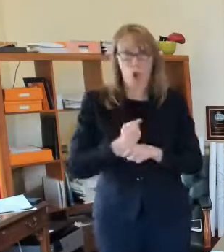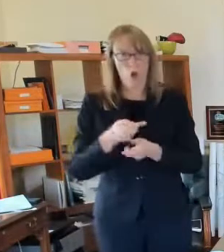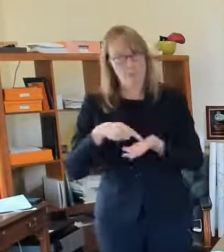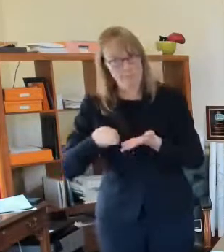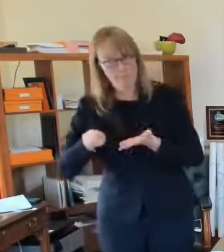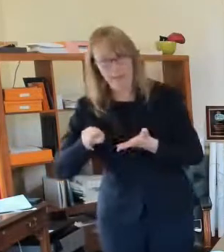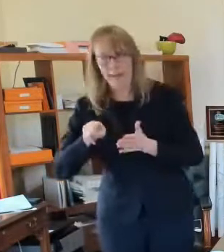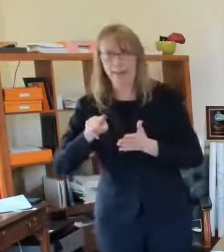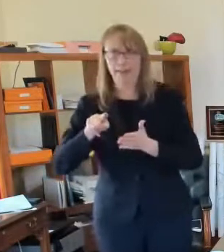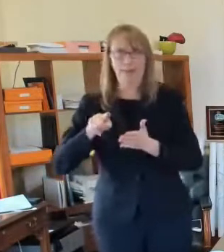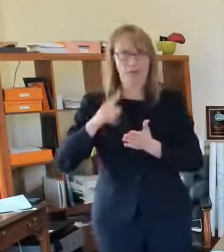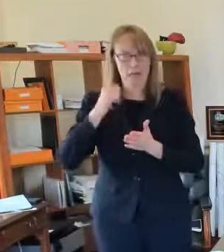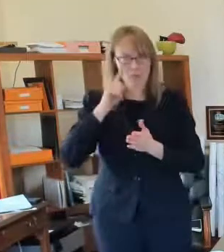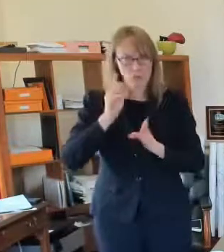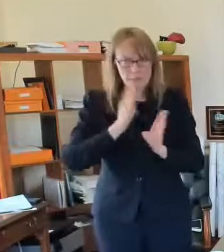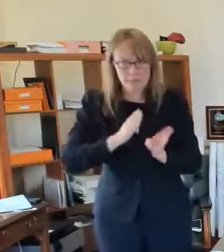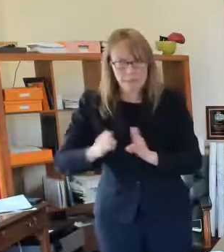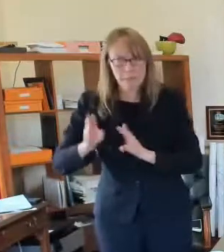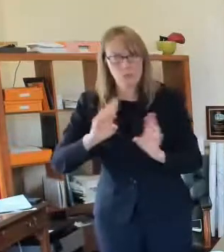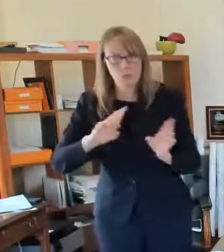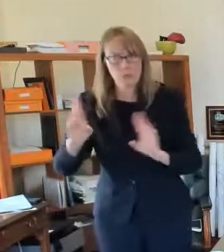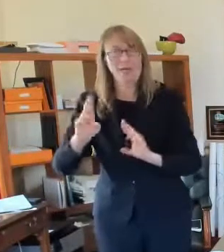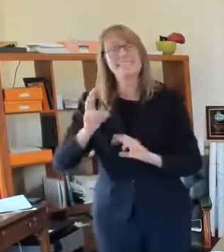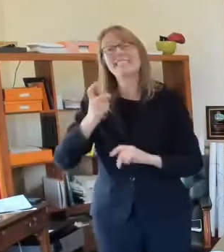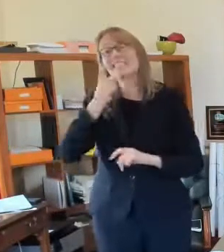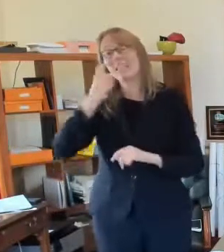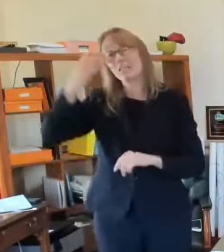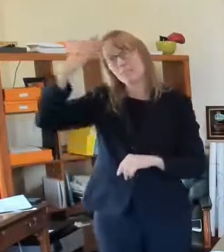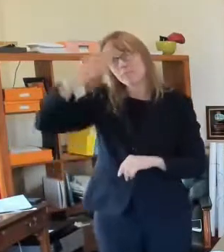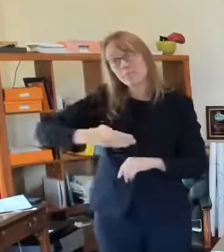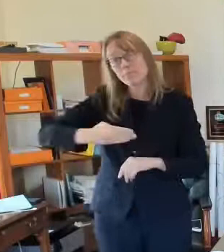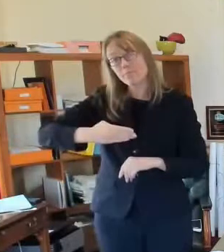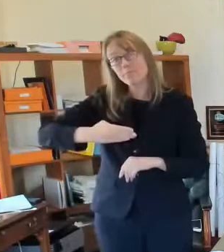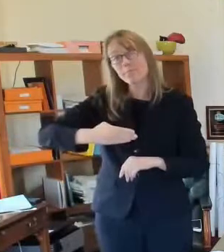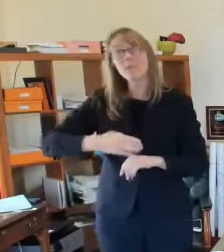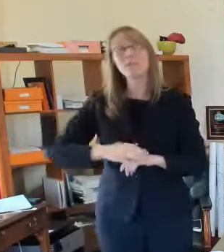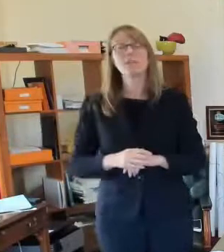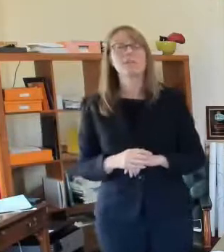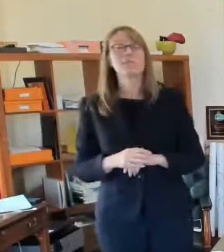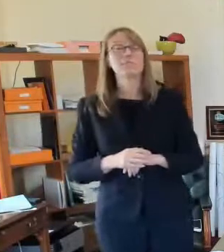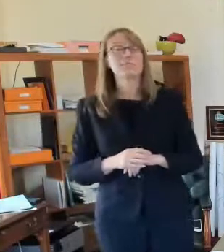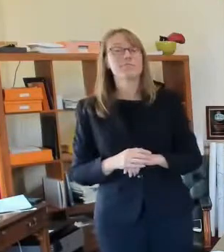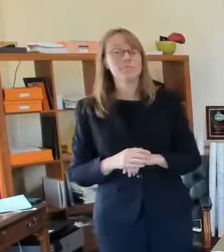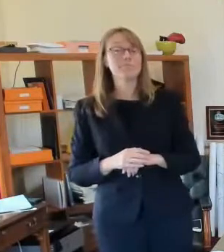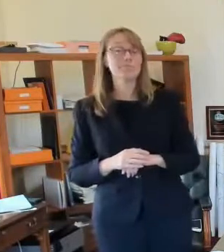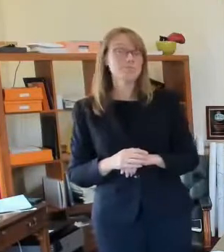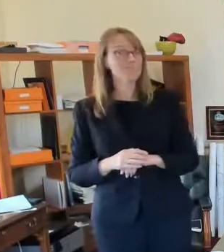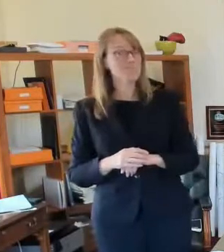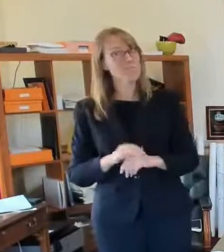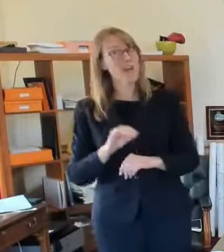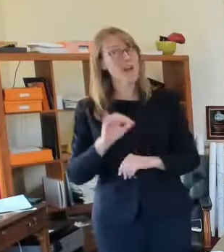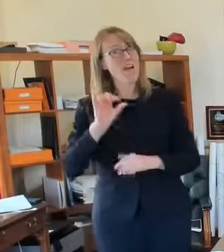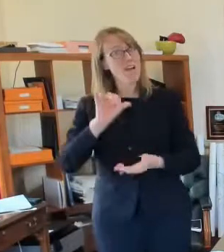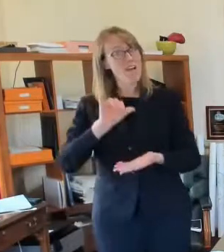dividers plexiglass dividers that sort of thing really to protect their staff and to help protect you so